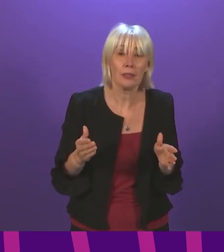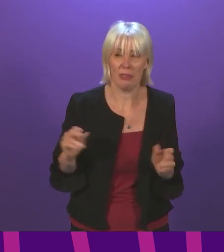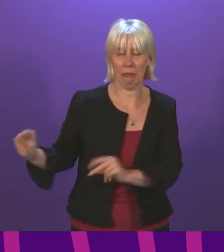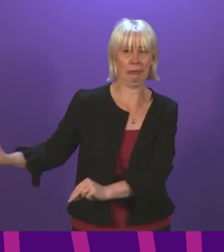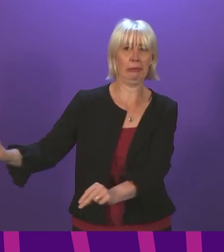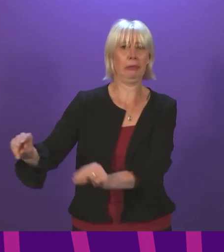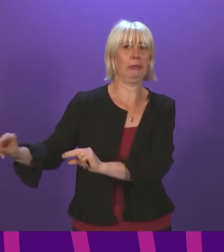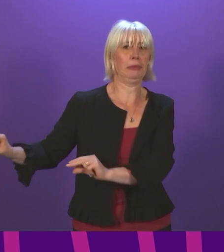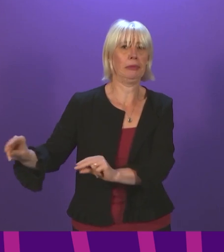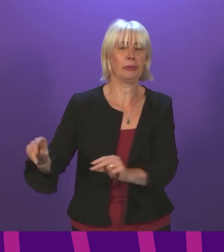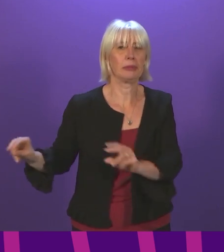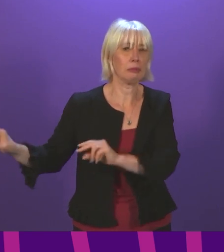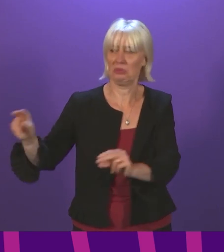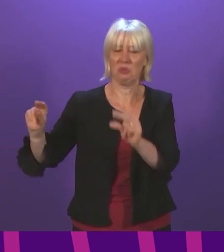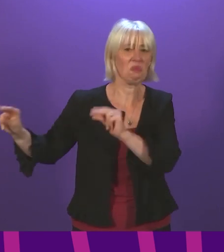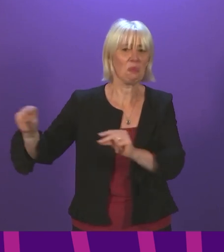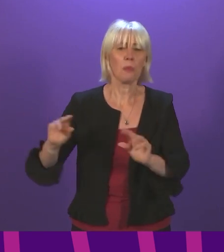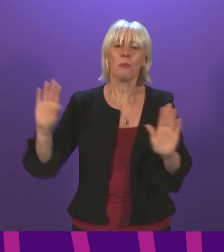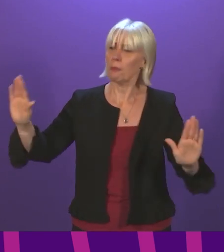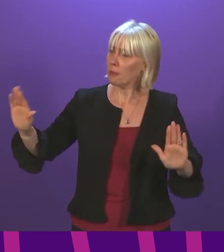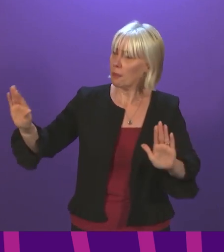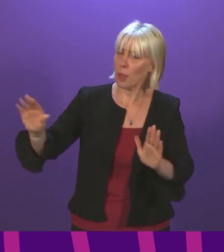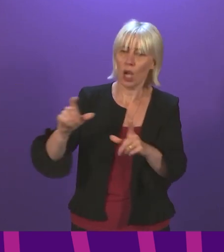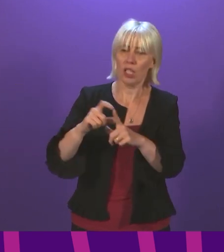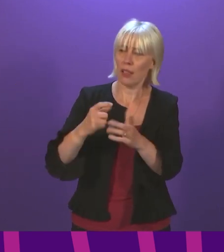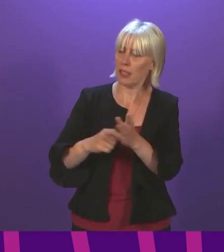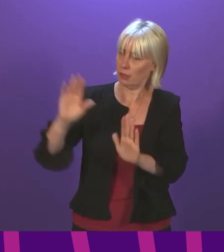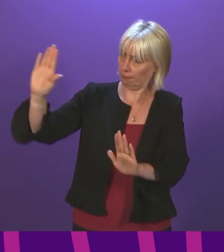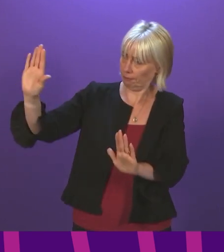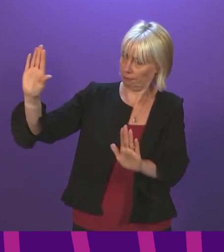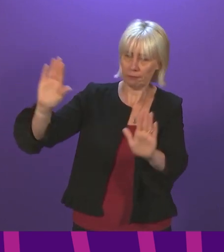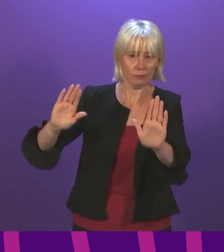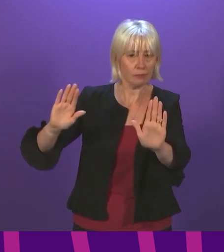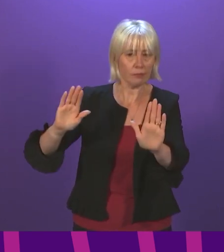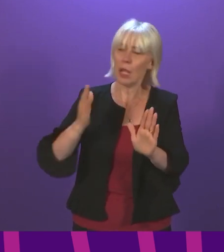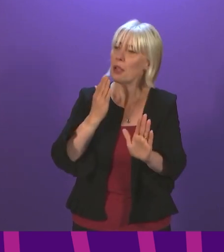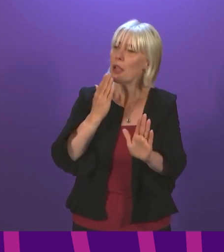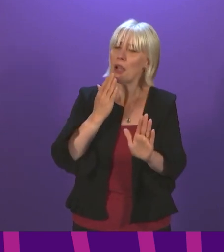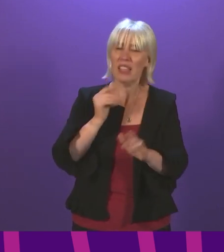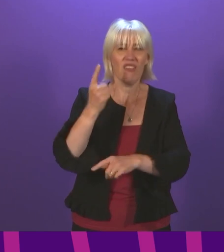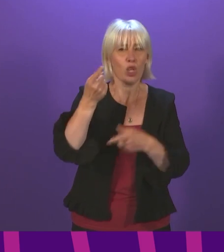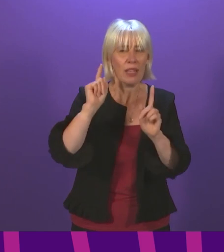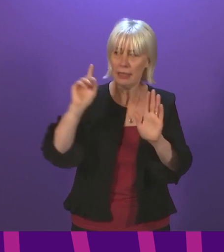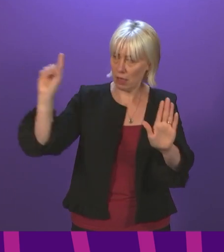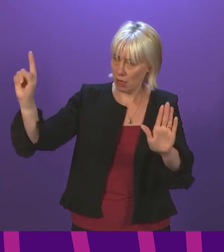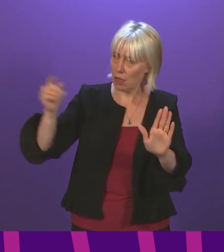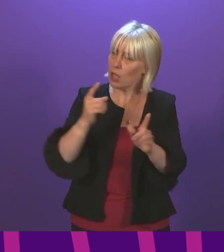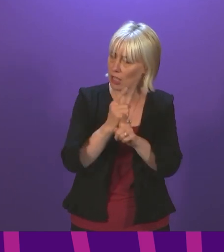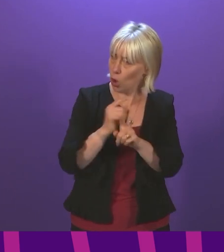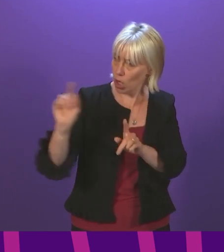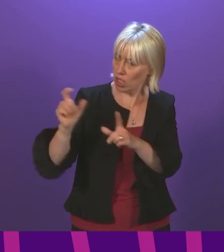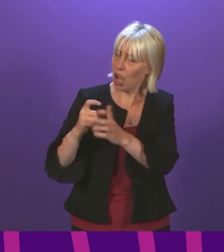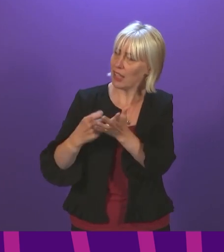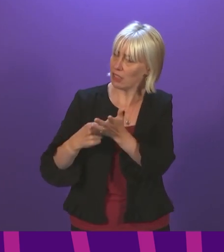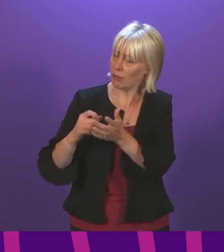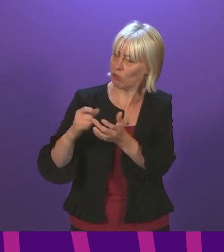remove the responsibility. It doesn't remove the responsibility. Mr excuse me, First Minister. I would be grateful if we could hear the First Minister. Thank you.